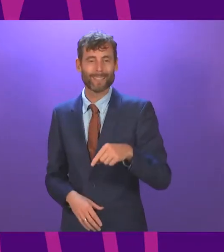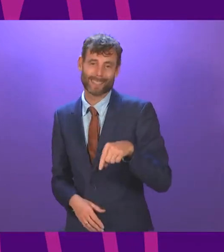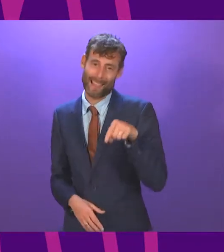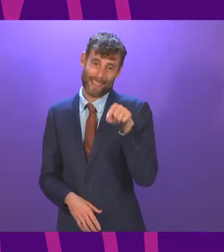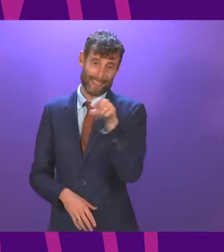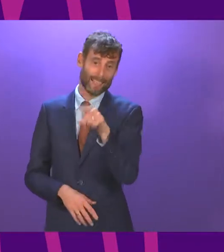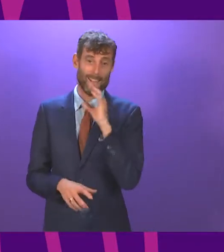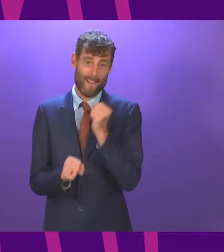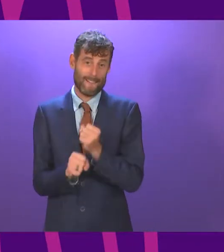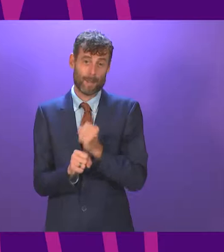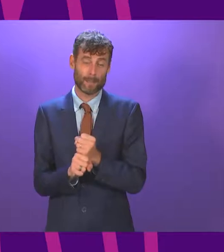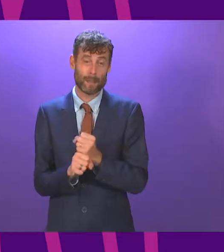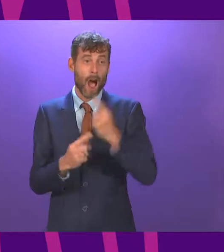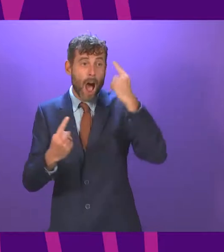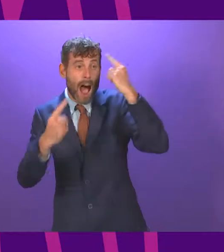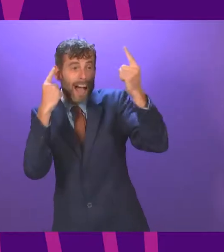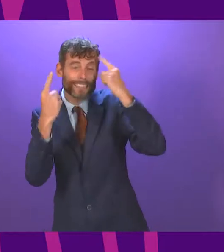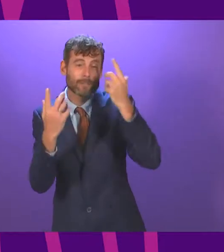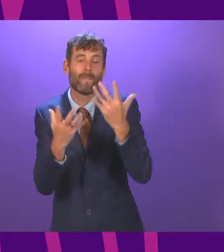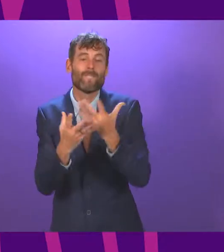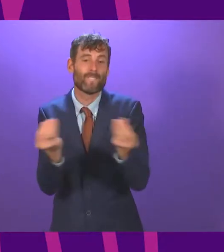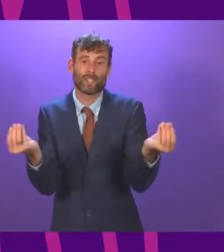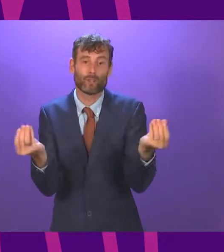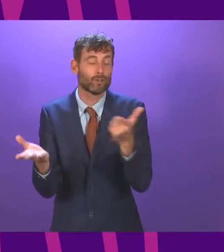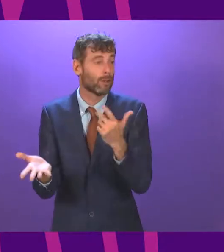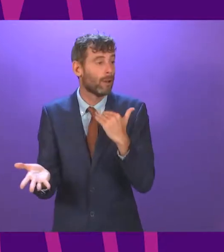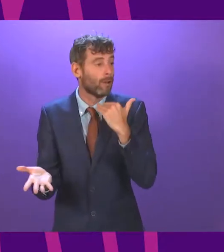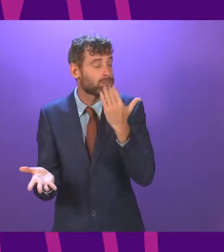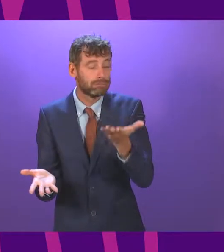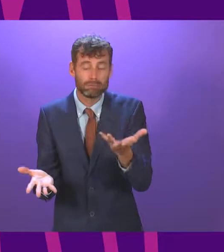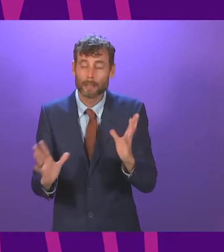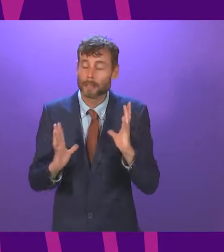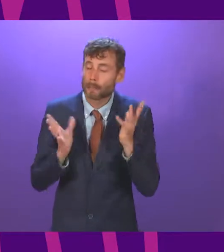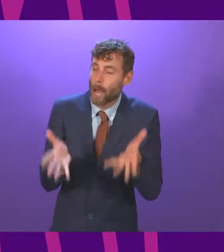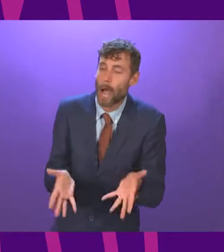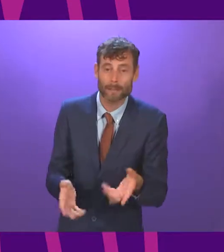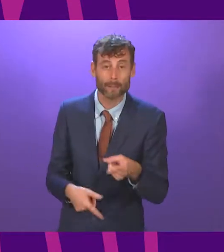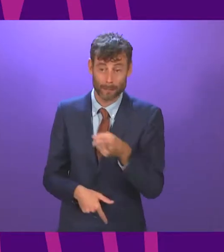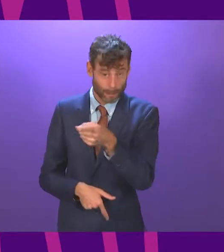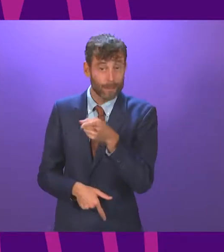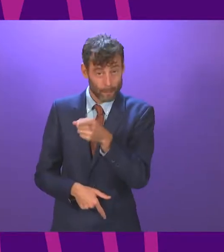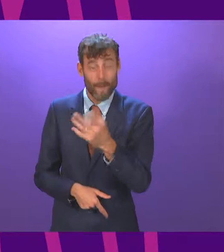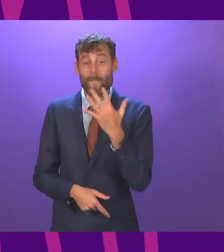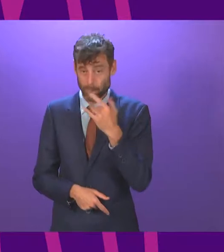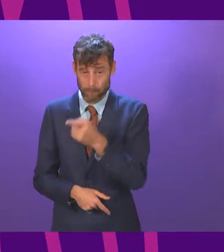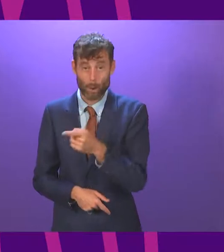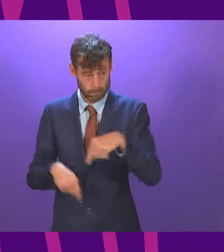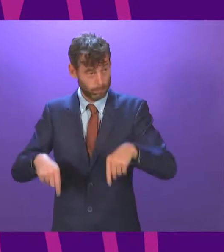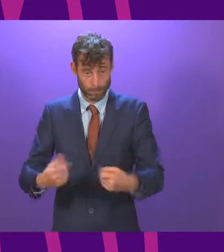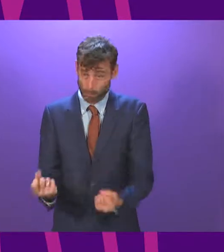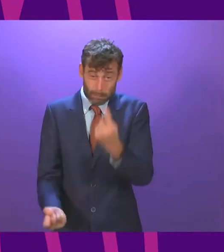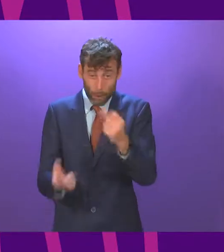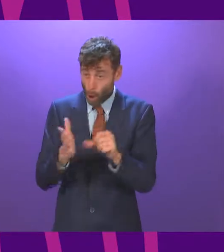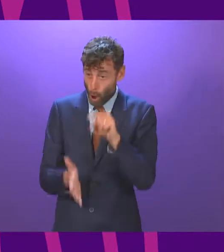tired government who have run out of ideas of their own. It's a government that are responsible for so many of the problems in Scotland,